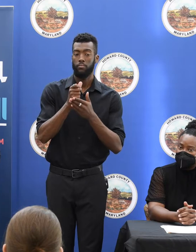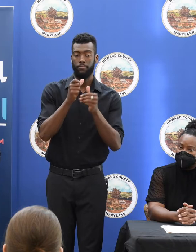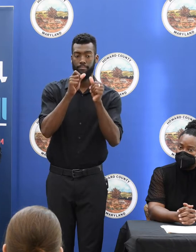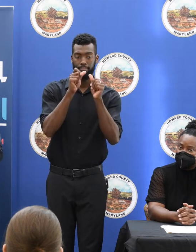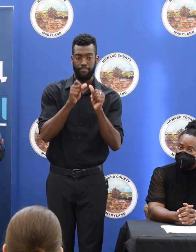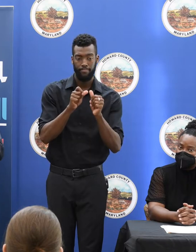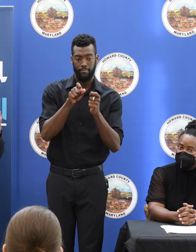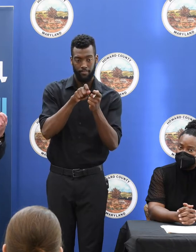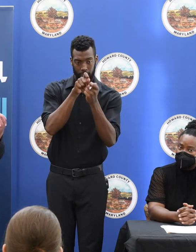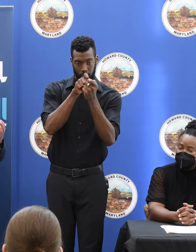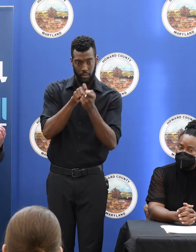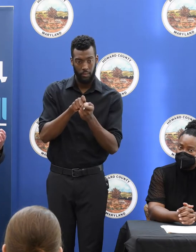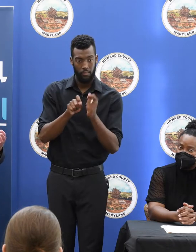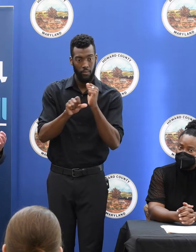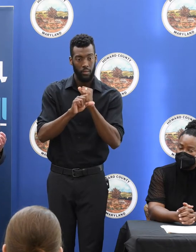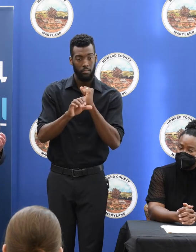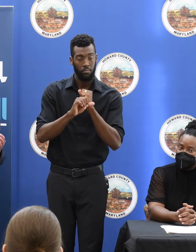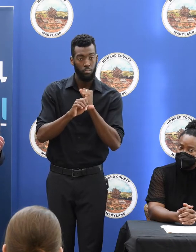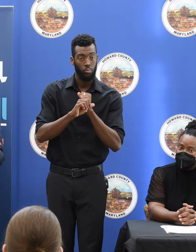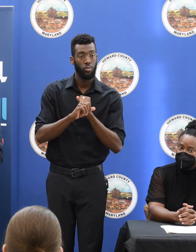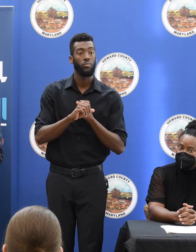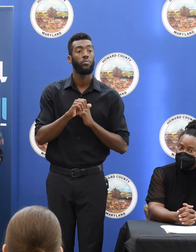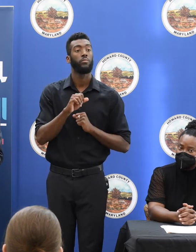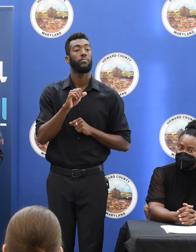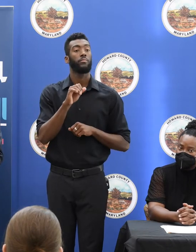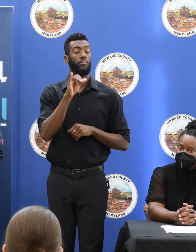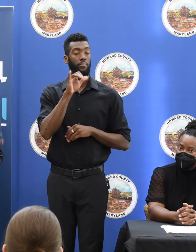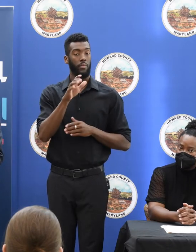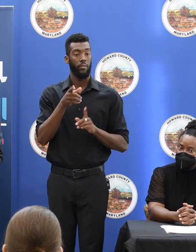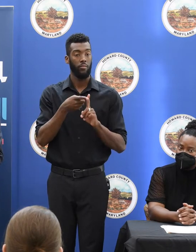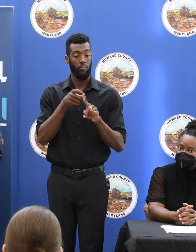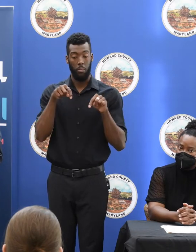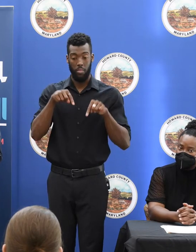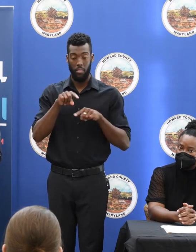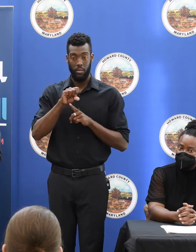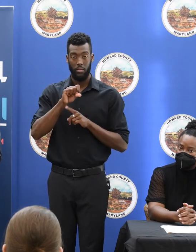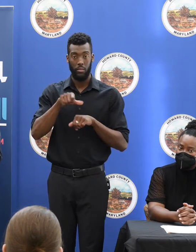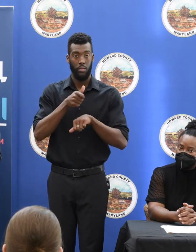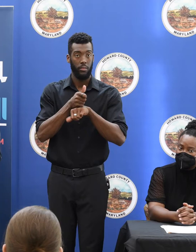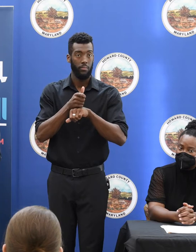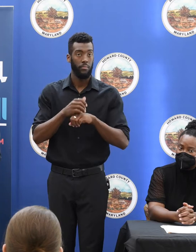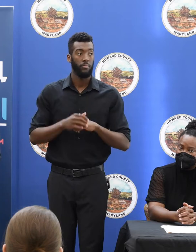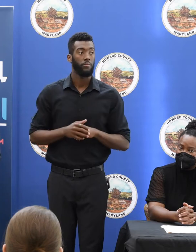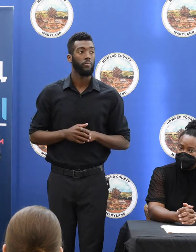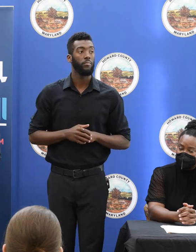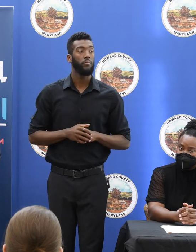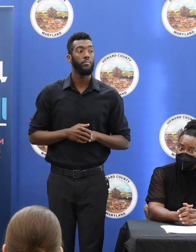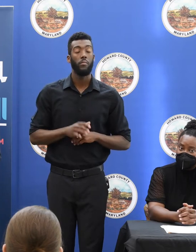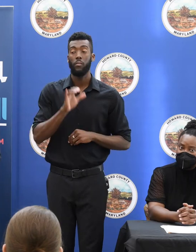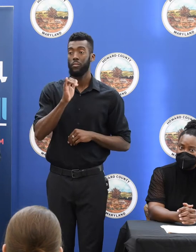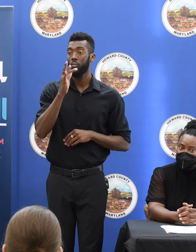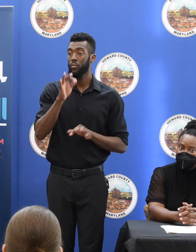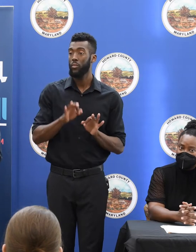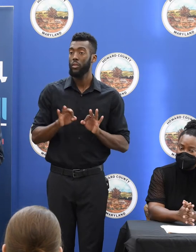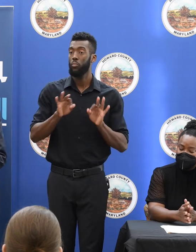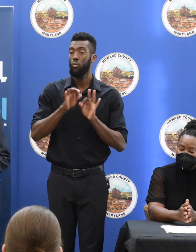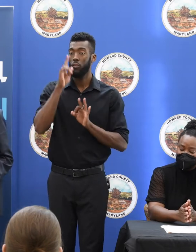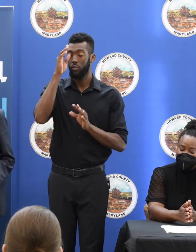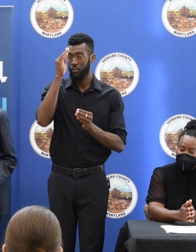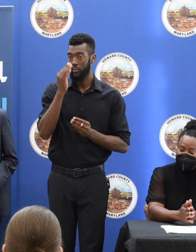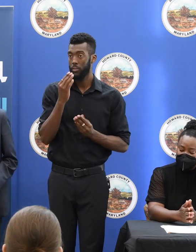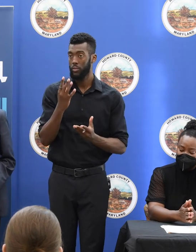campaign came out of these kind of settings, and that's why it's really important to get this kind of information here.